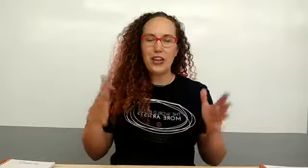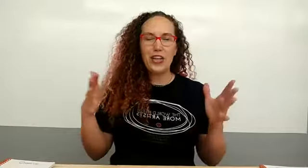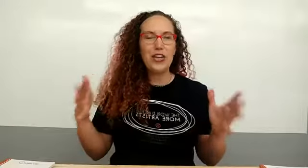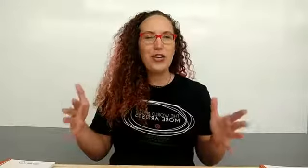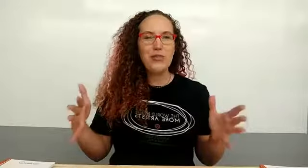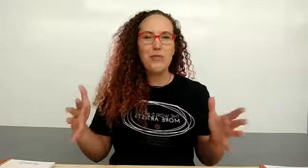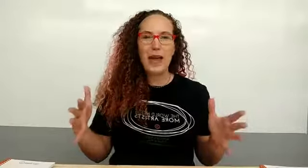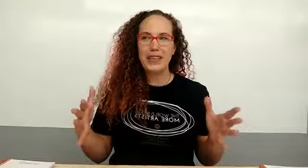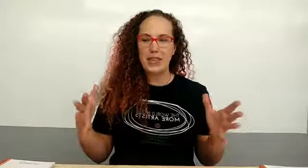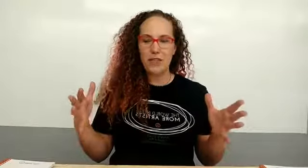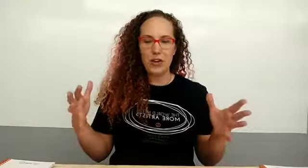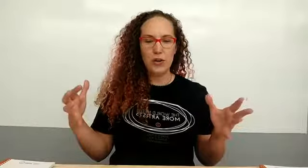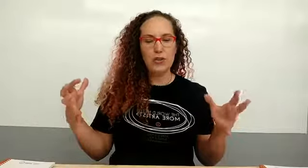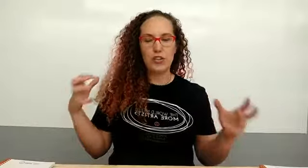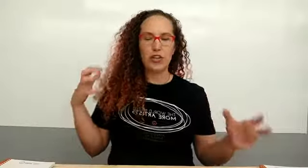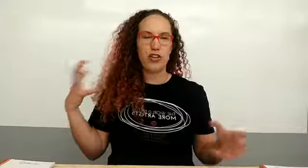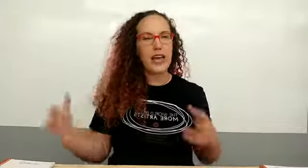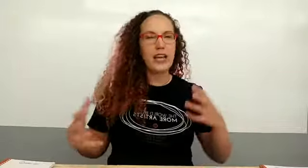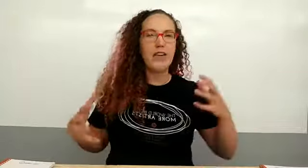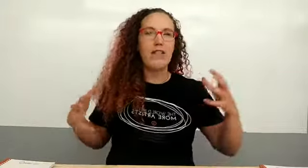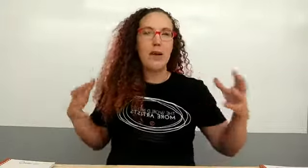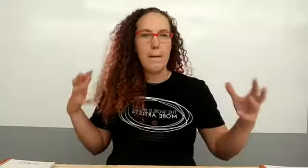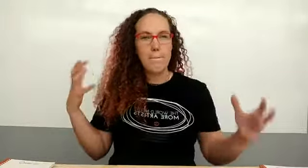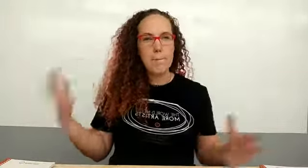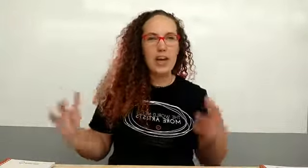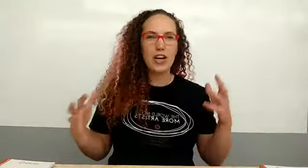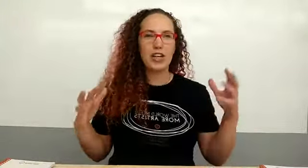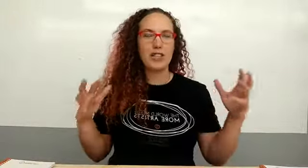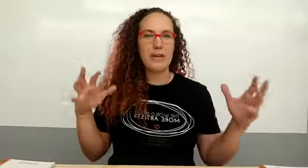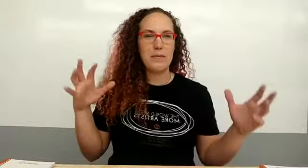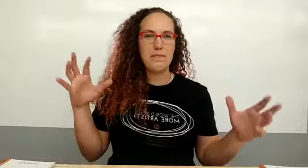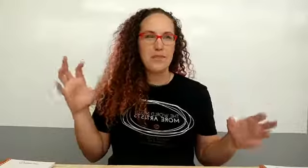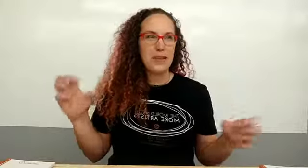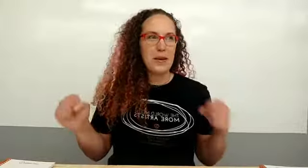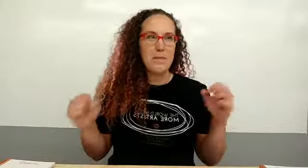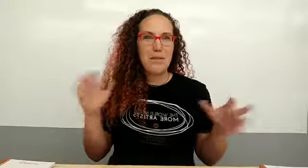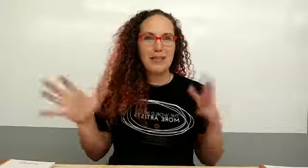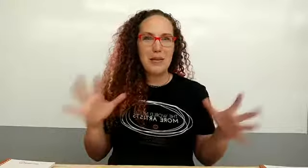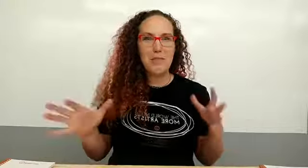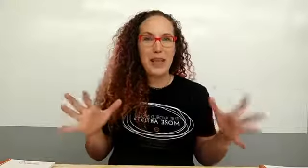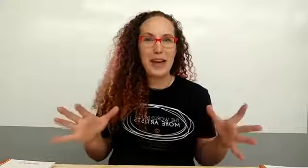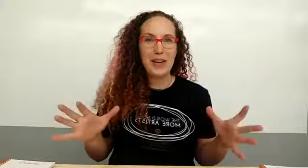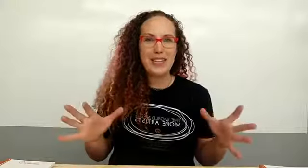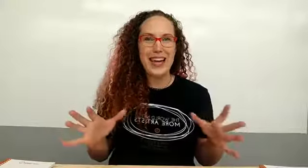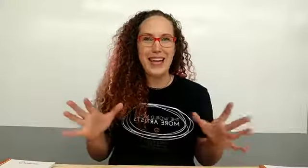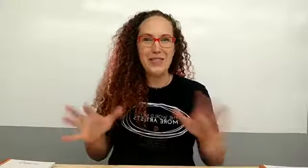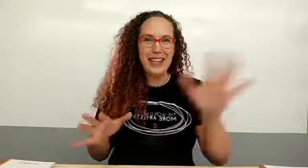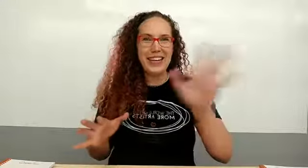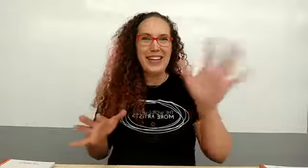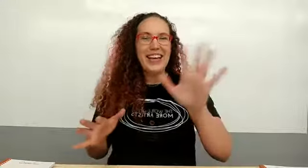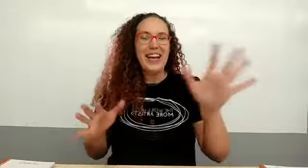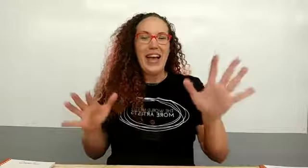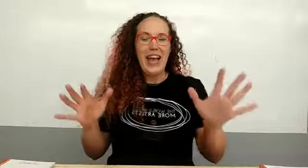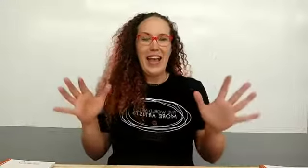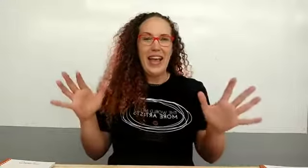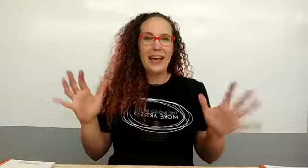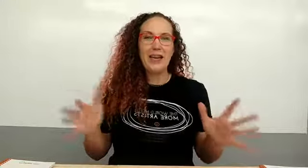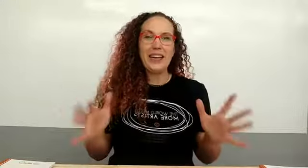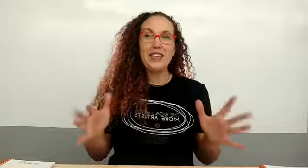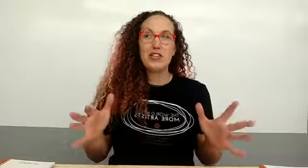a huge base of those creative makers and messy players hi Emily and we need to